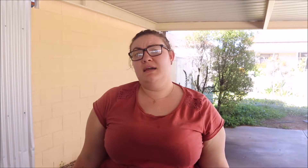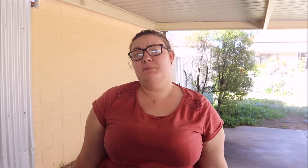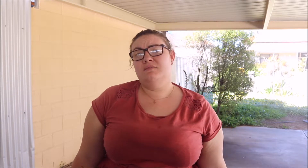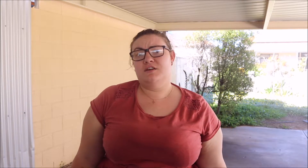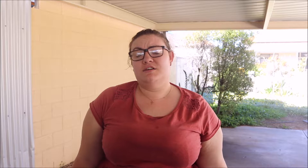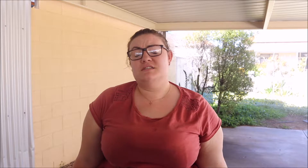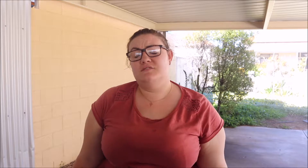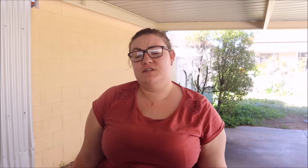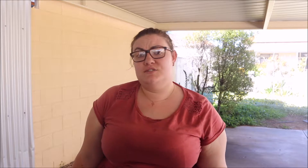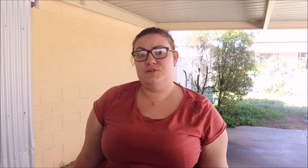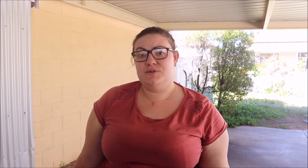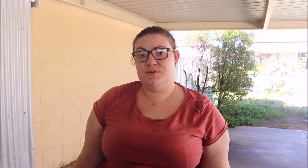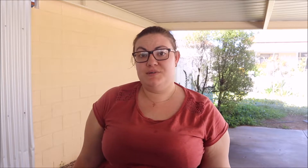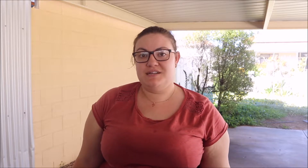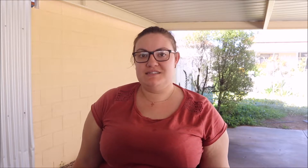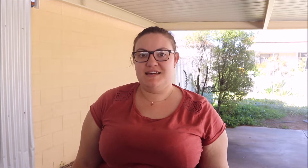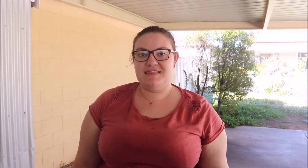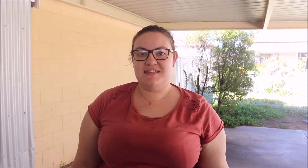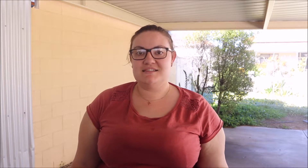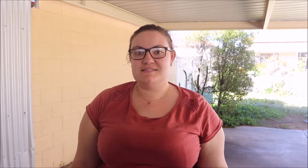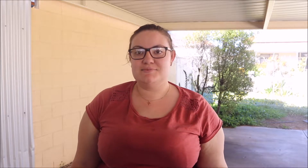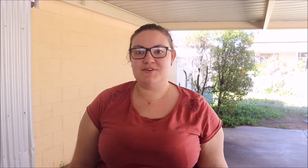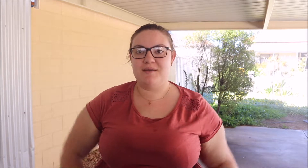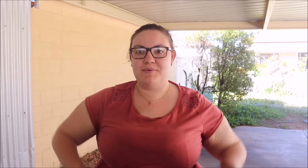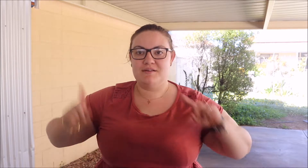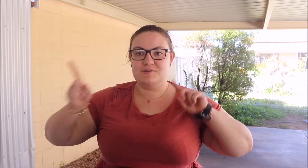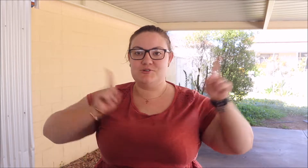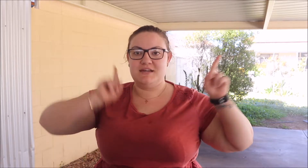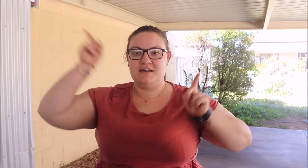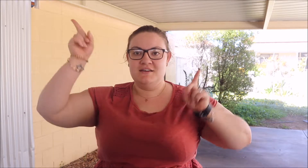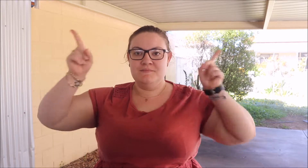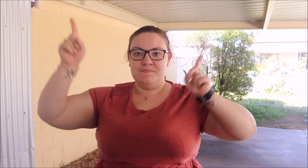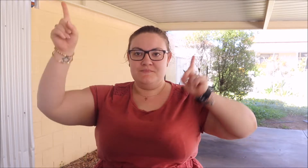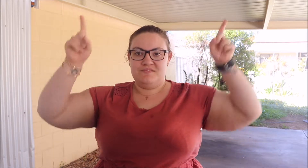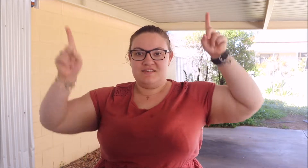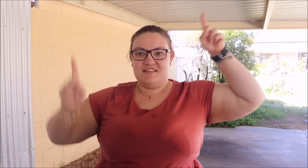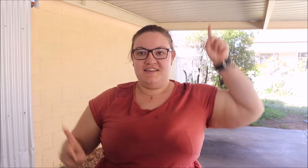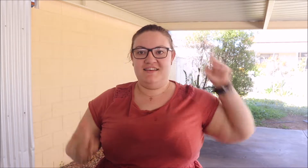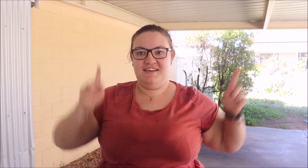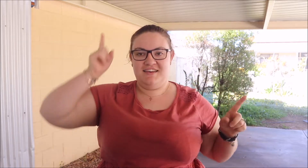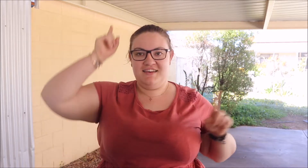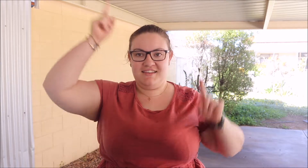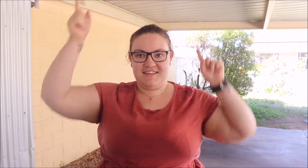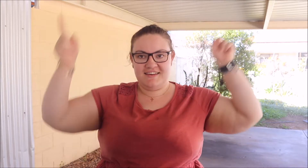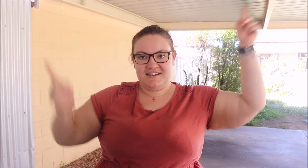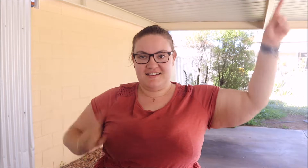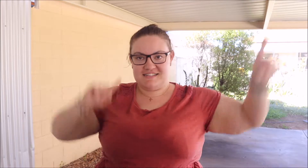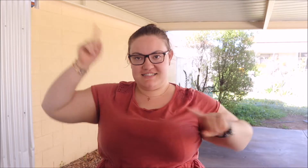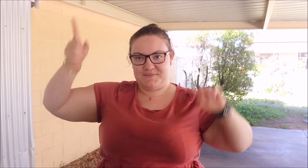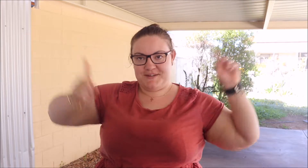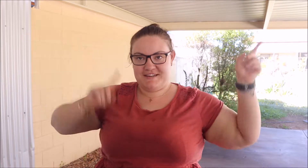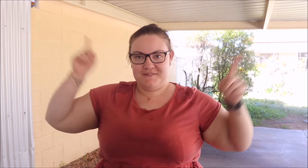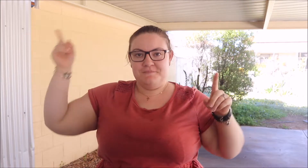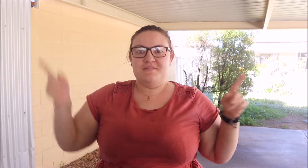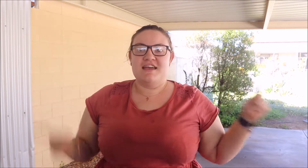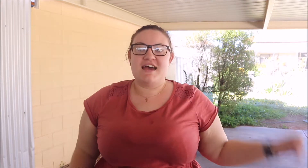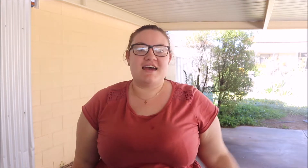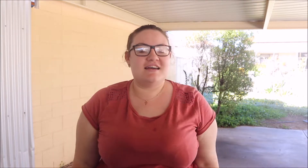gaming videos. If you do, please hit that subscribe button, which will be around here somewhere. And